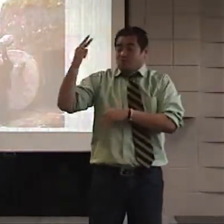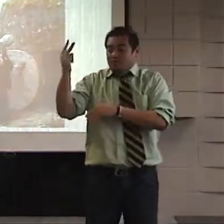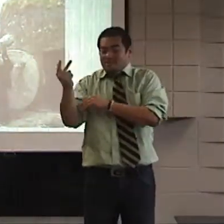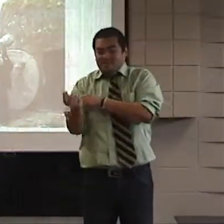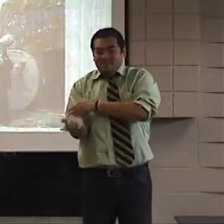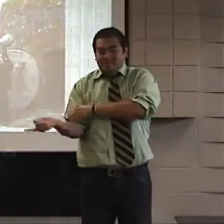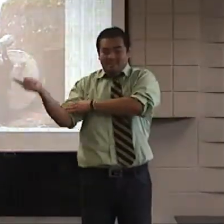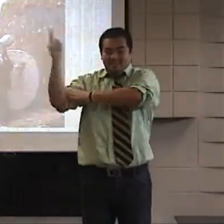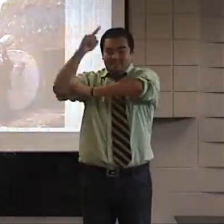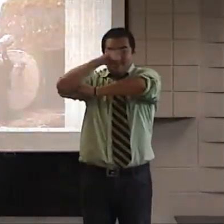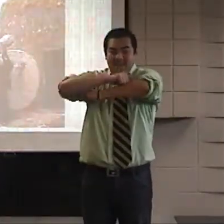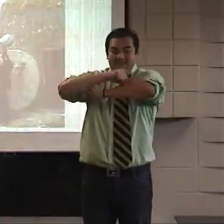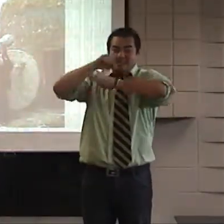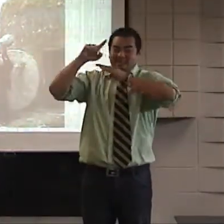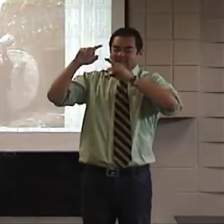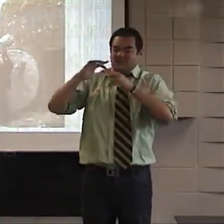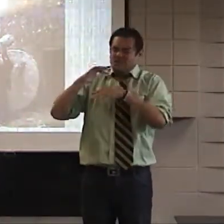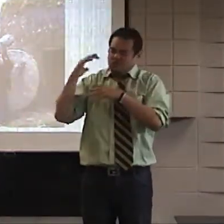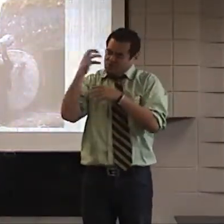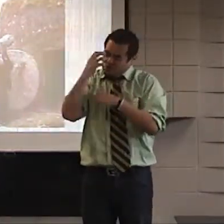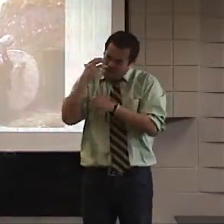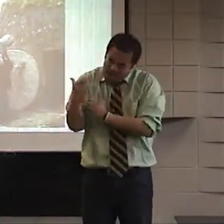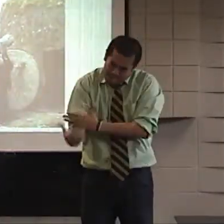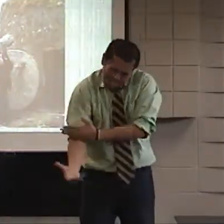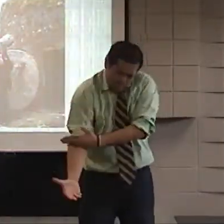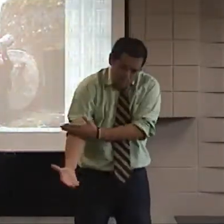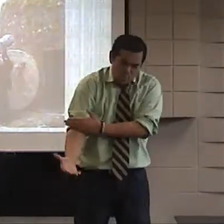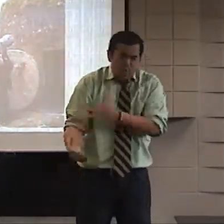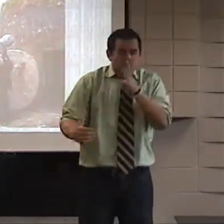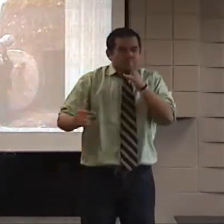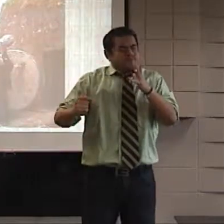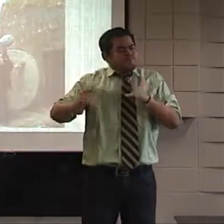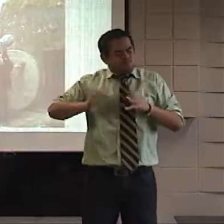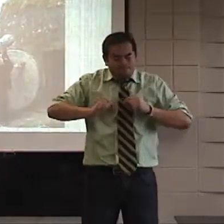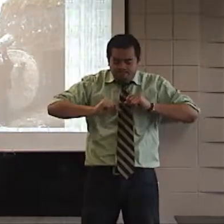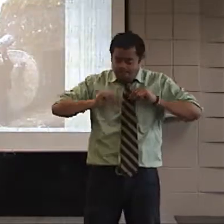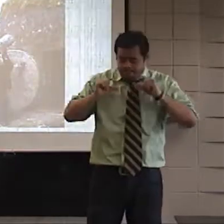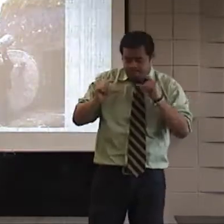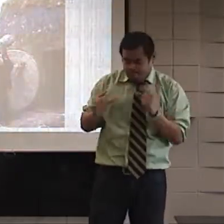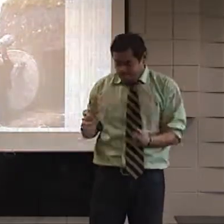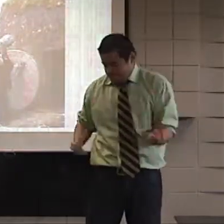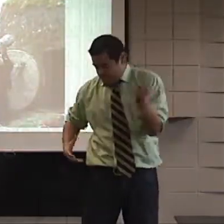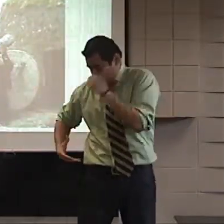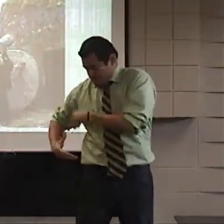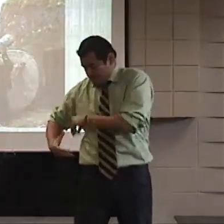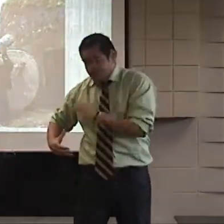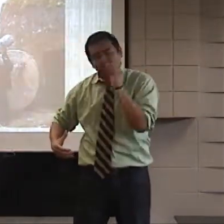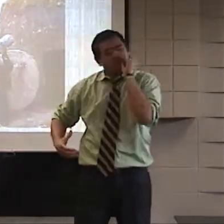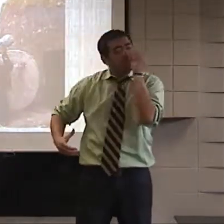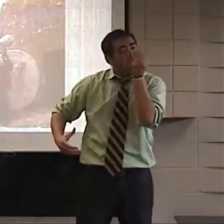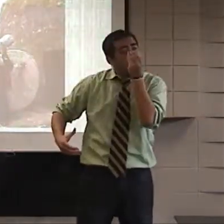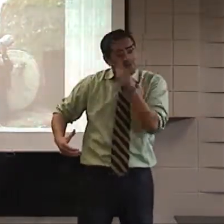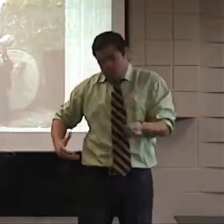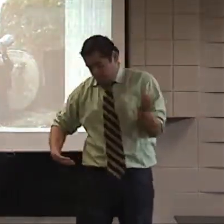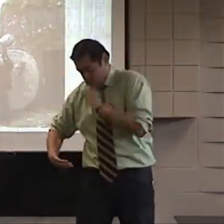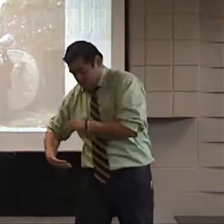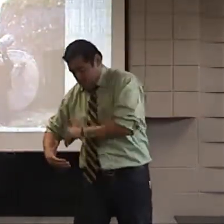So on the third day, early in the morning, the women woke up and had